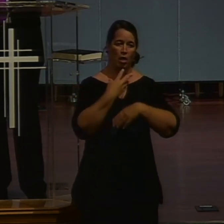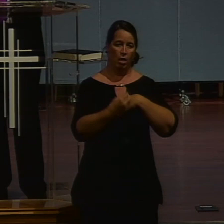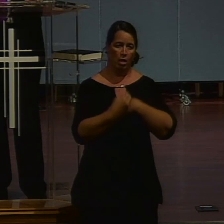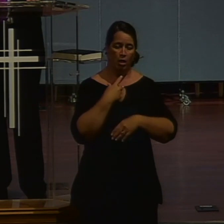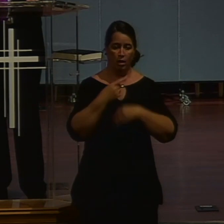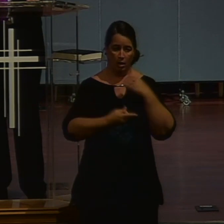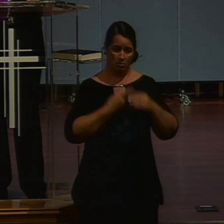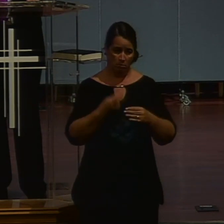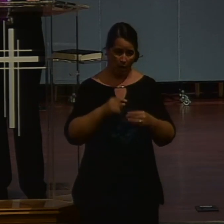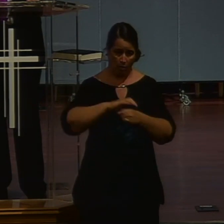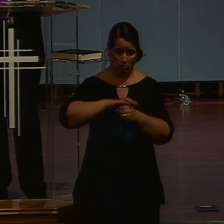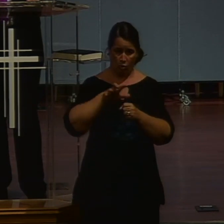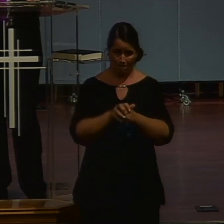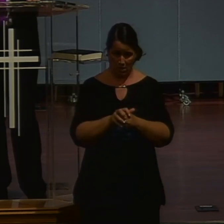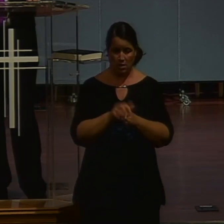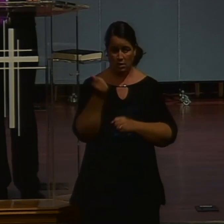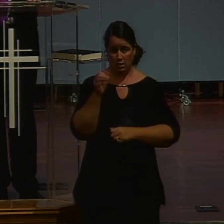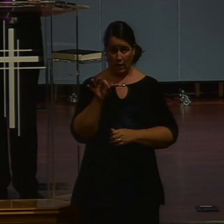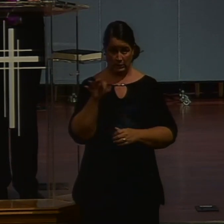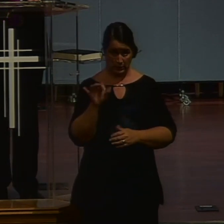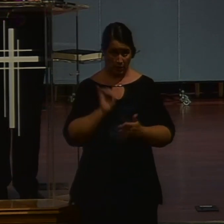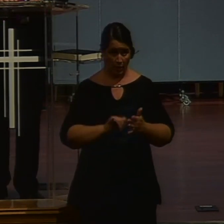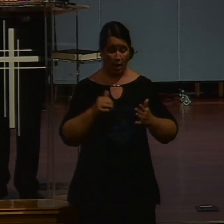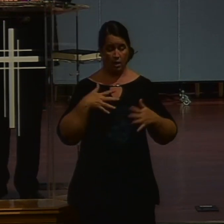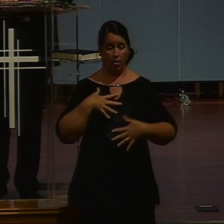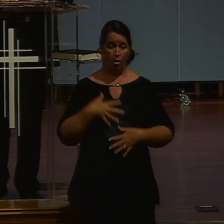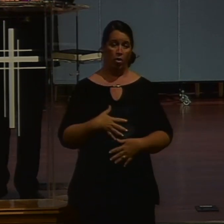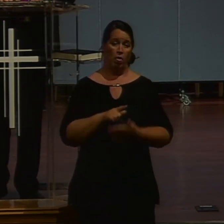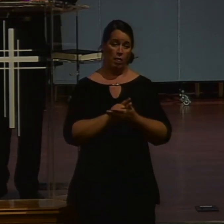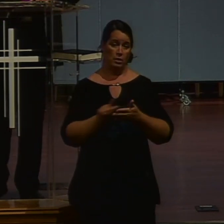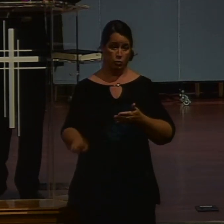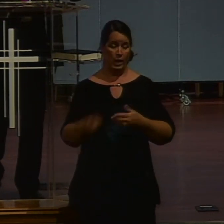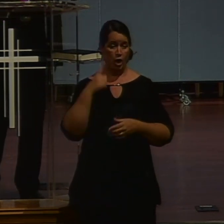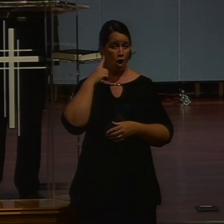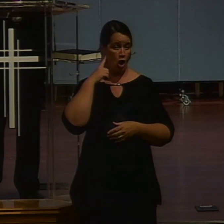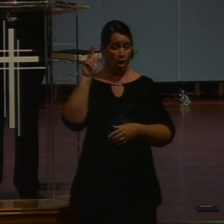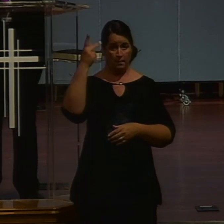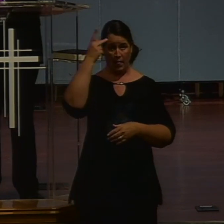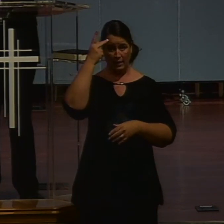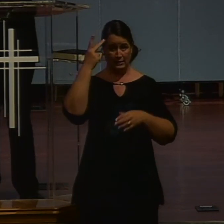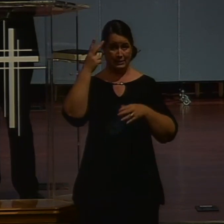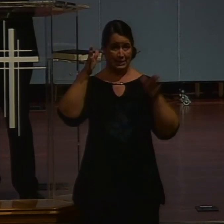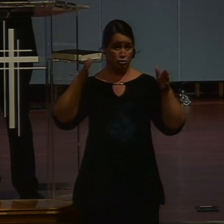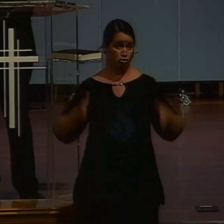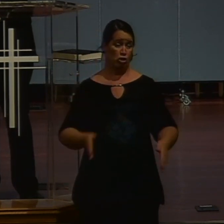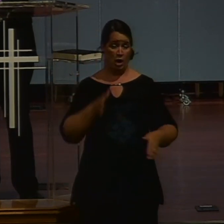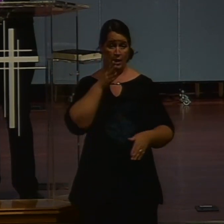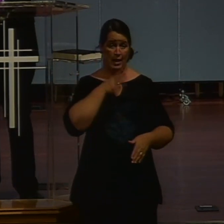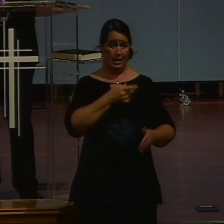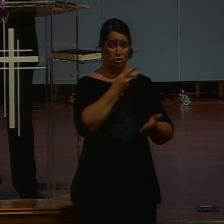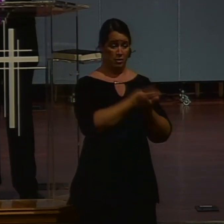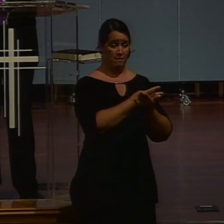Christ knows. I do want to say I was dismayed this week when I heard a politician use these phrases. She was a failed